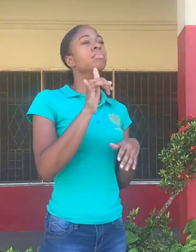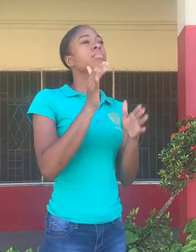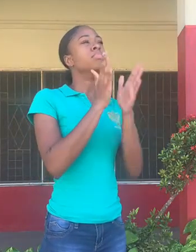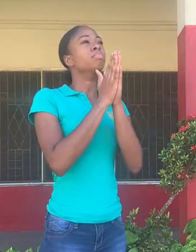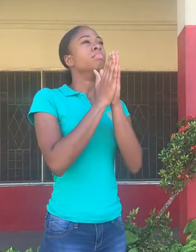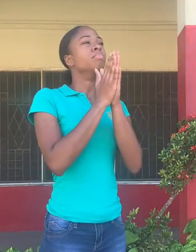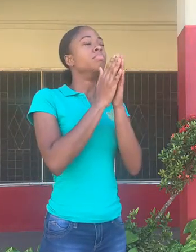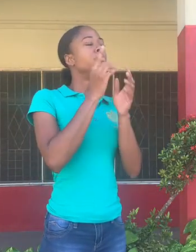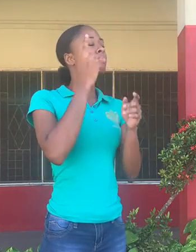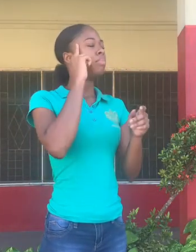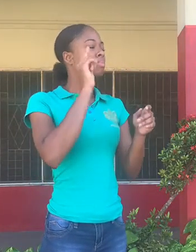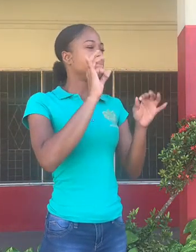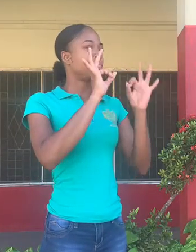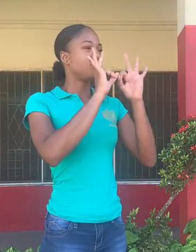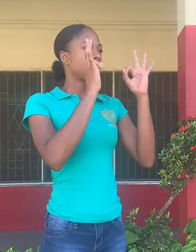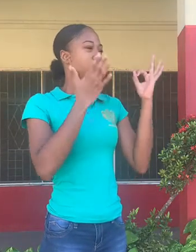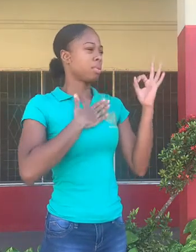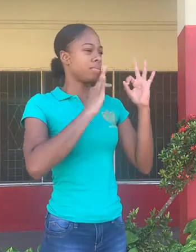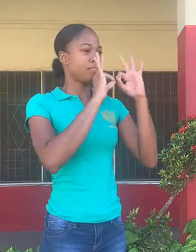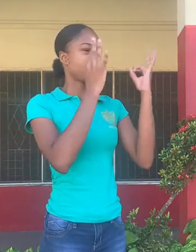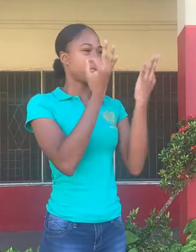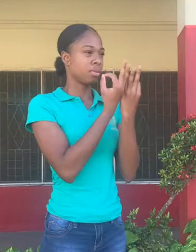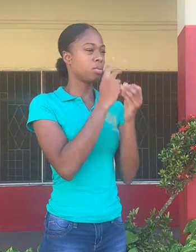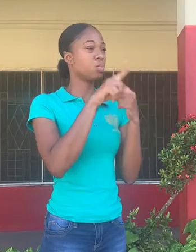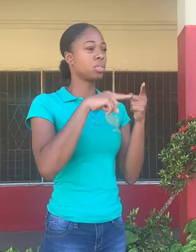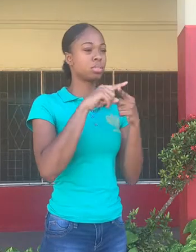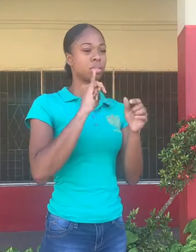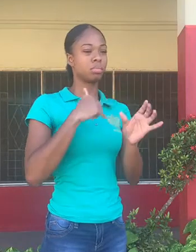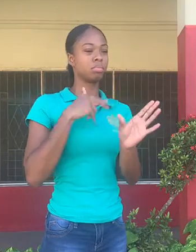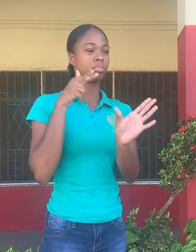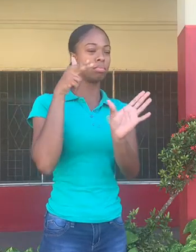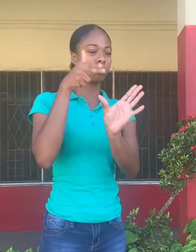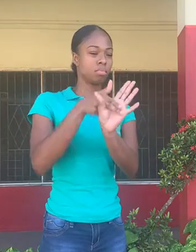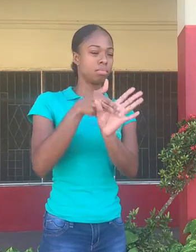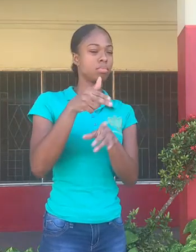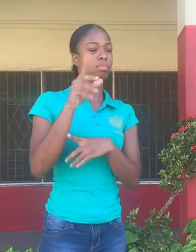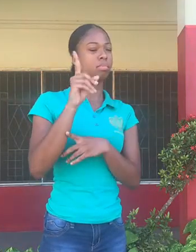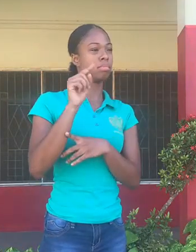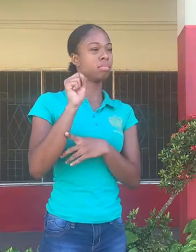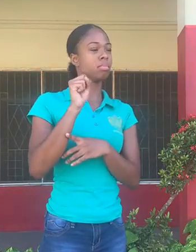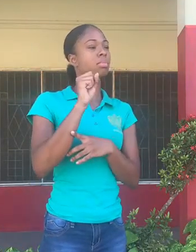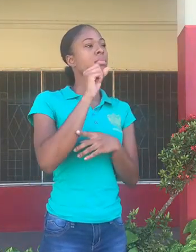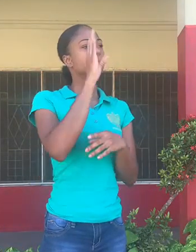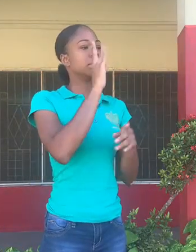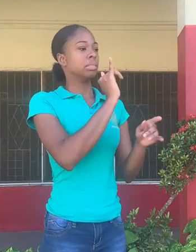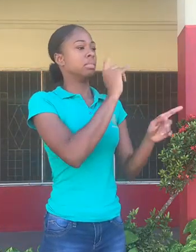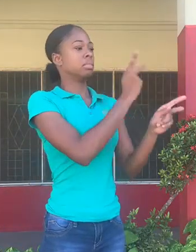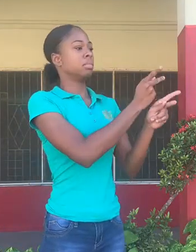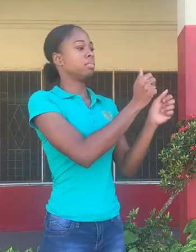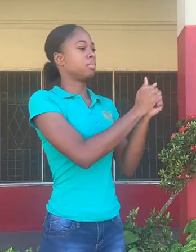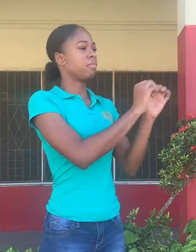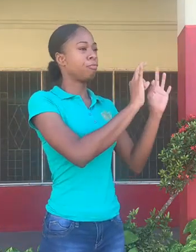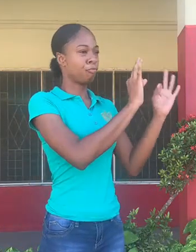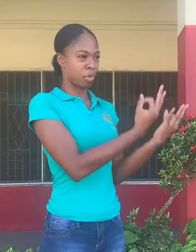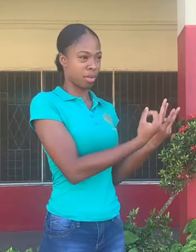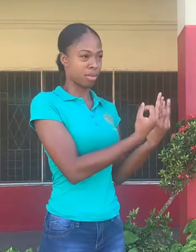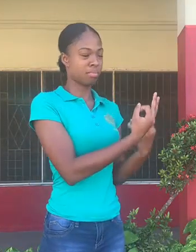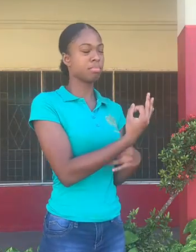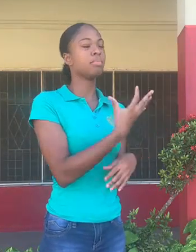me, that God would take